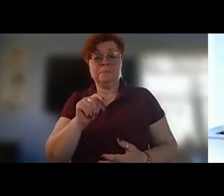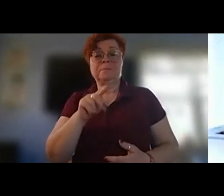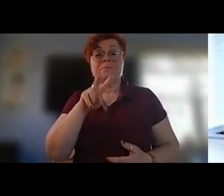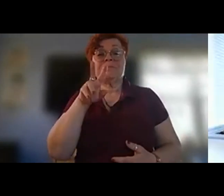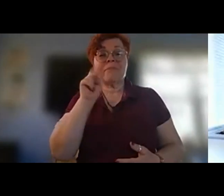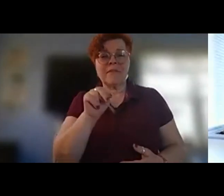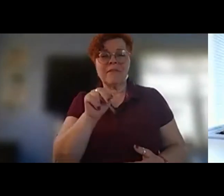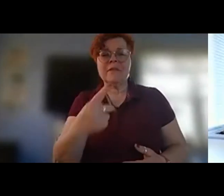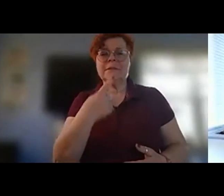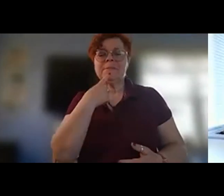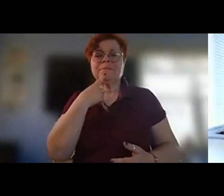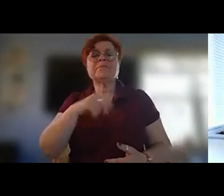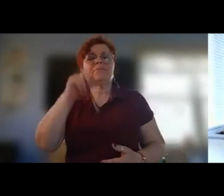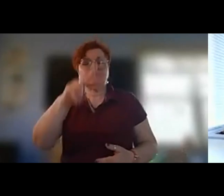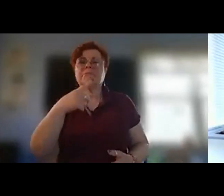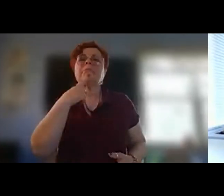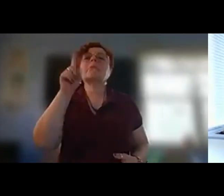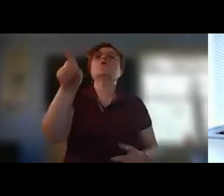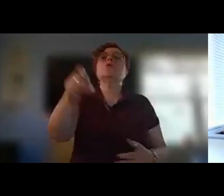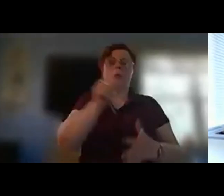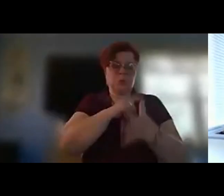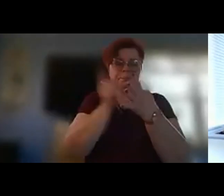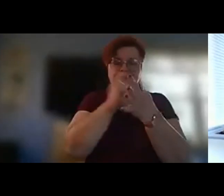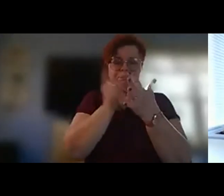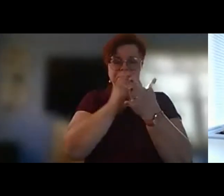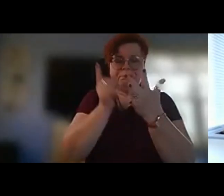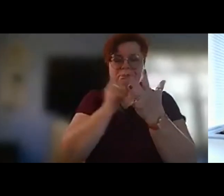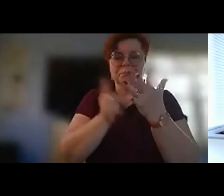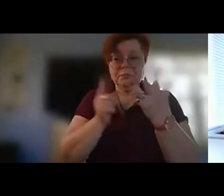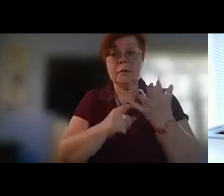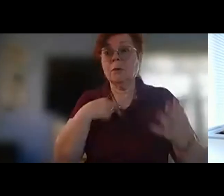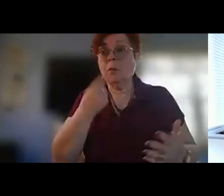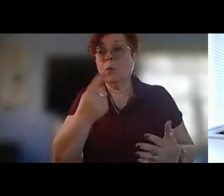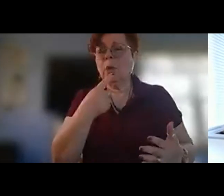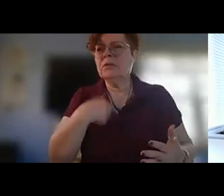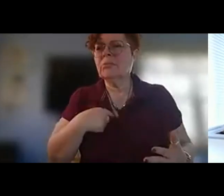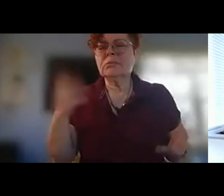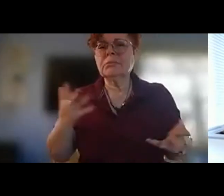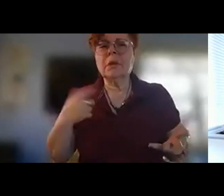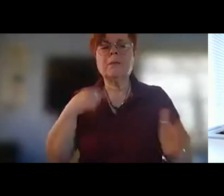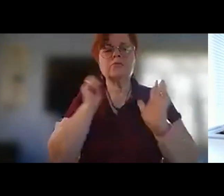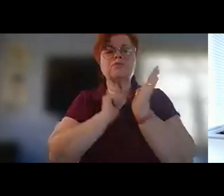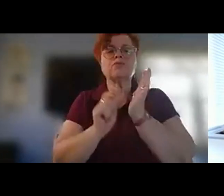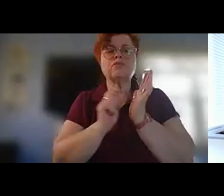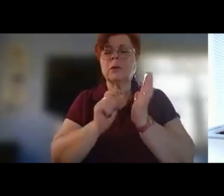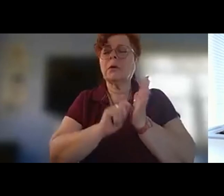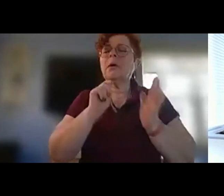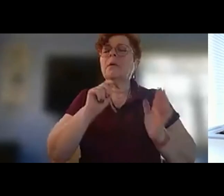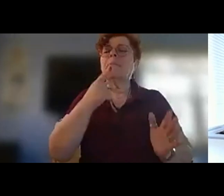upon himself to tell me what i had to do and what one of the things that he told me i had to do was to write uh poems for occasions